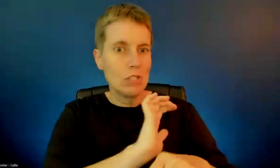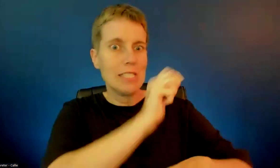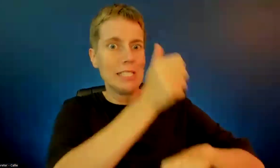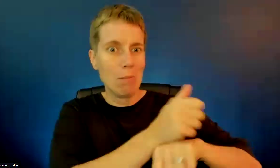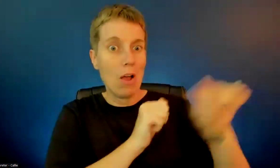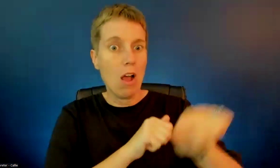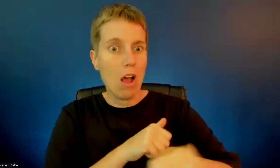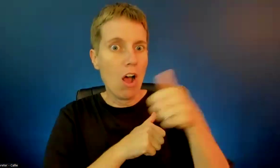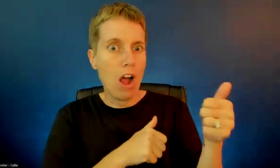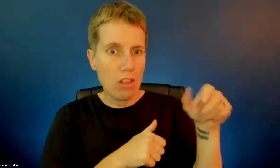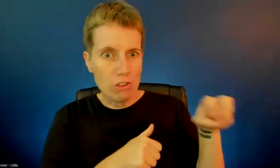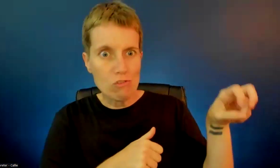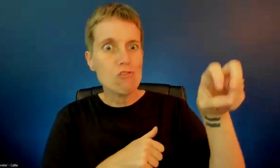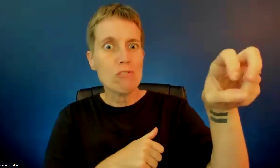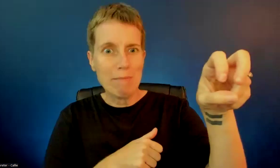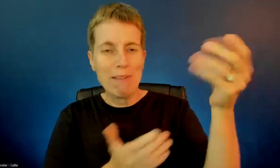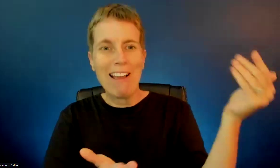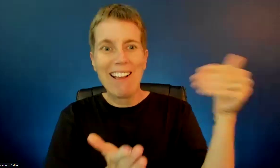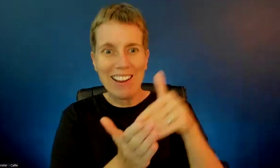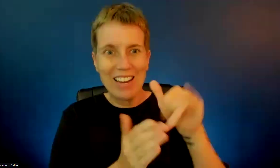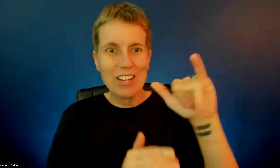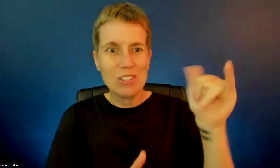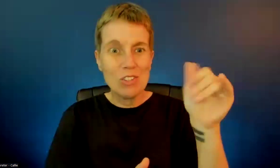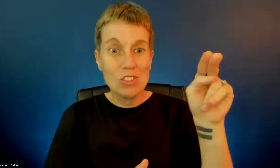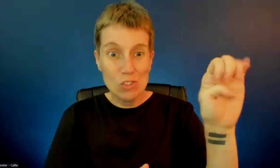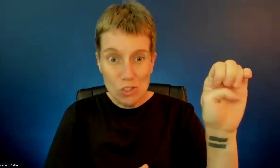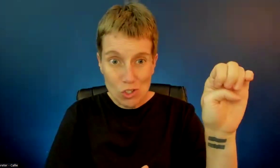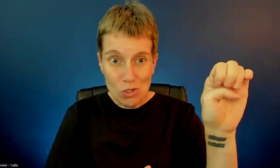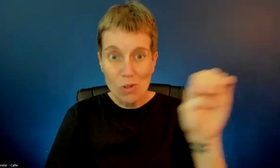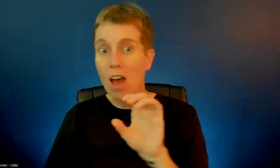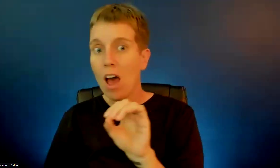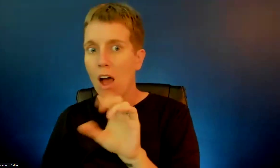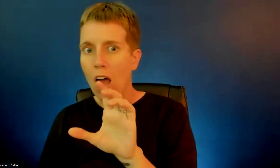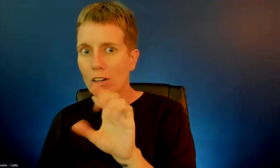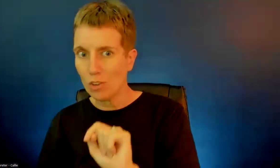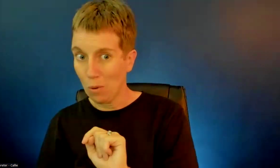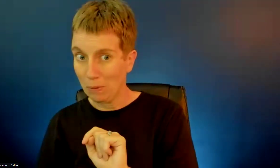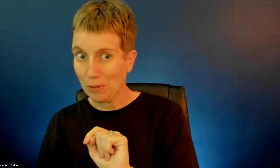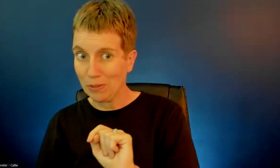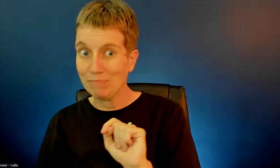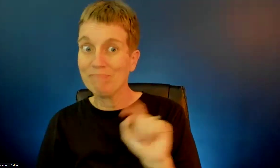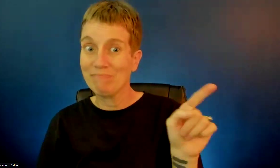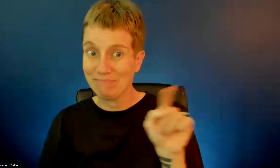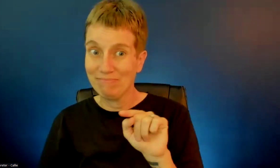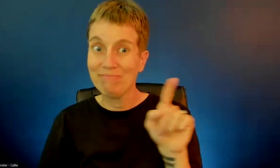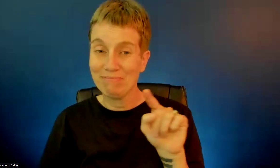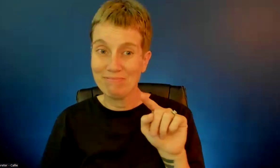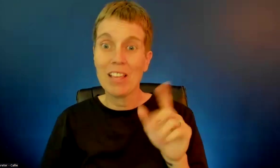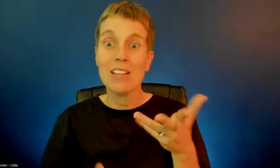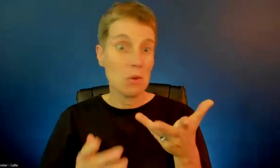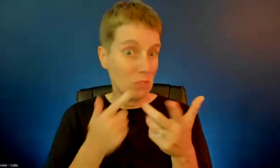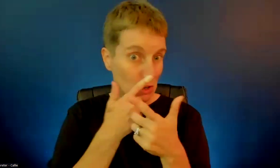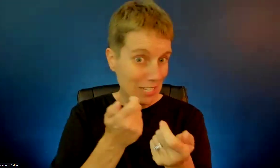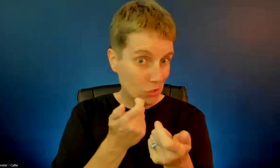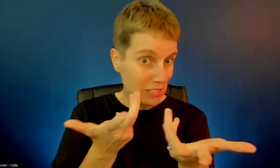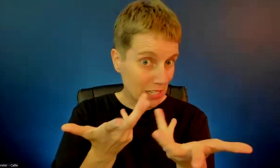to go in either June or October. So if anybody's interested in that, let me know.